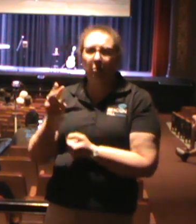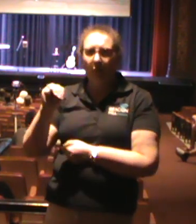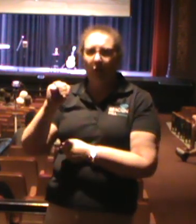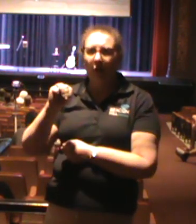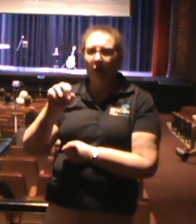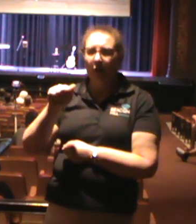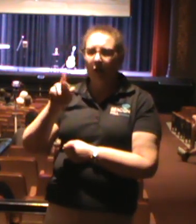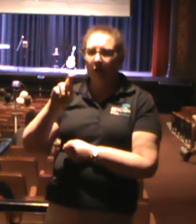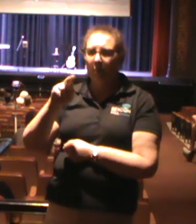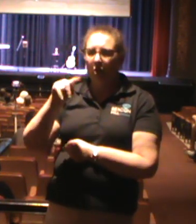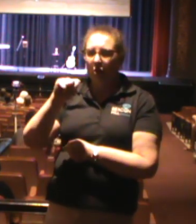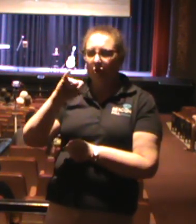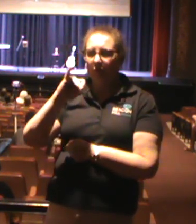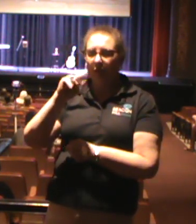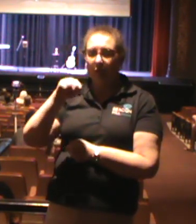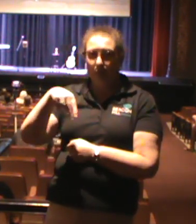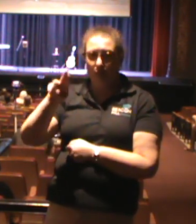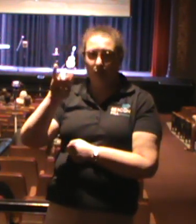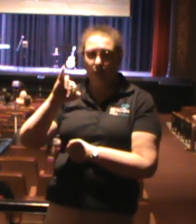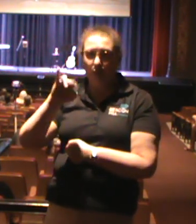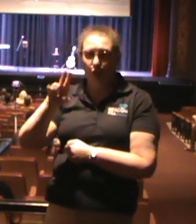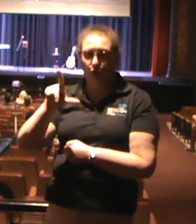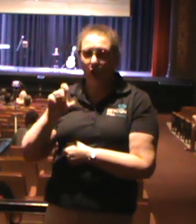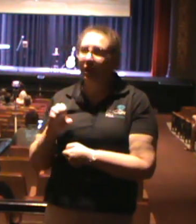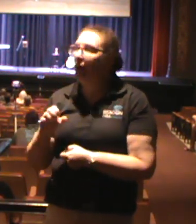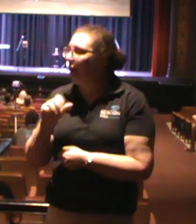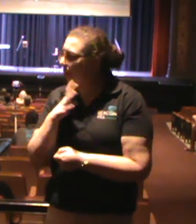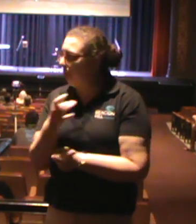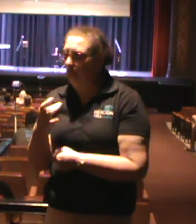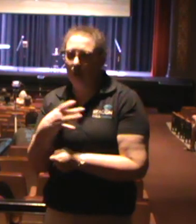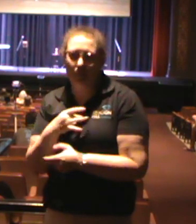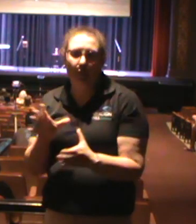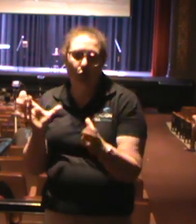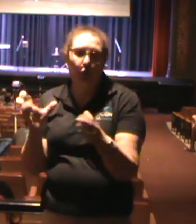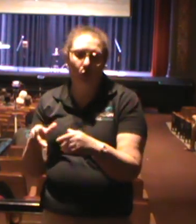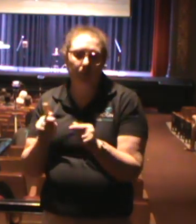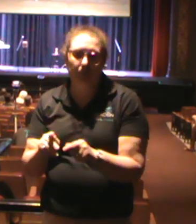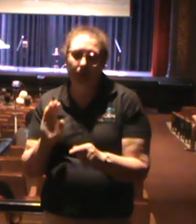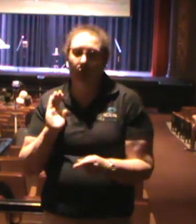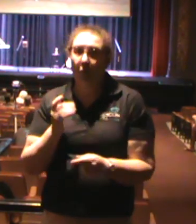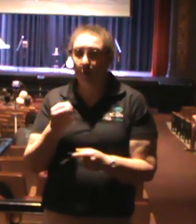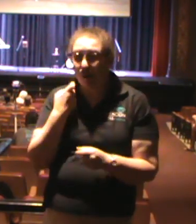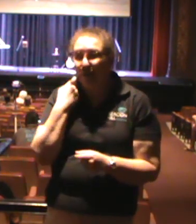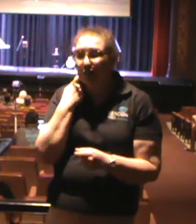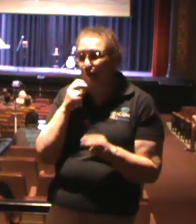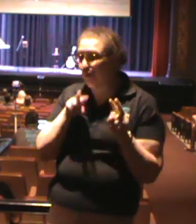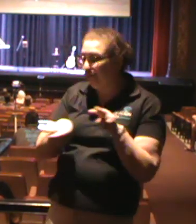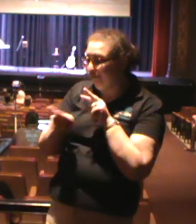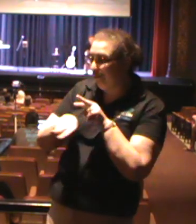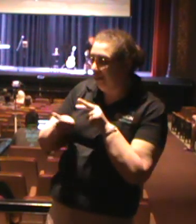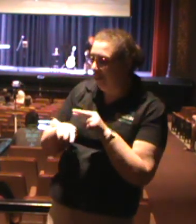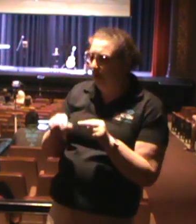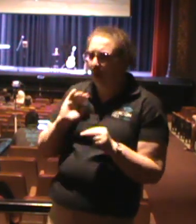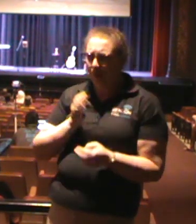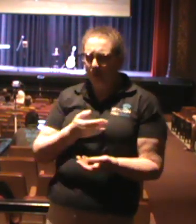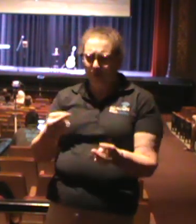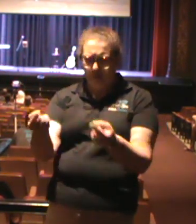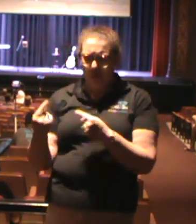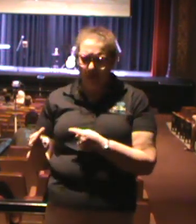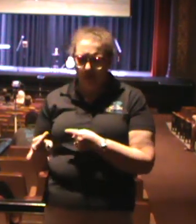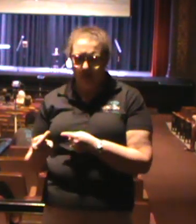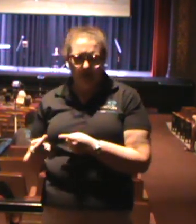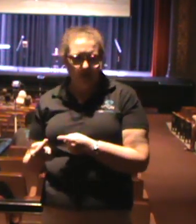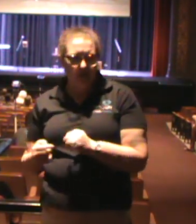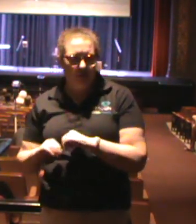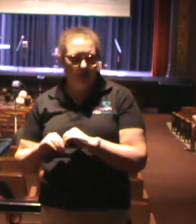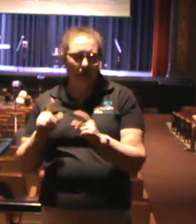Like there's an association of the people we're looking for. We're here, and we're meeting at the pool tonight because our reservations got changed, and this is the only place